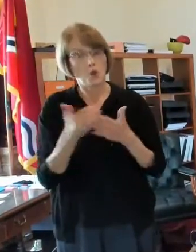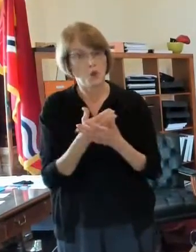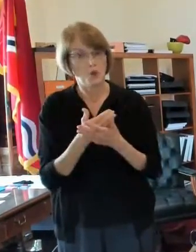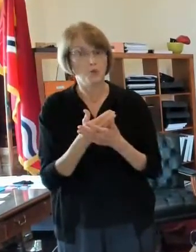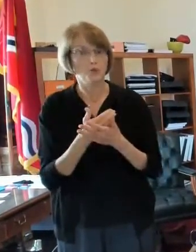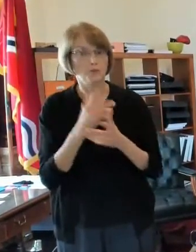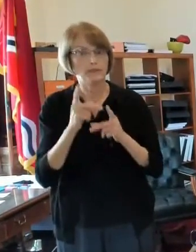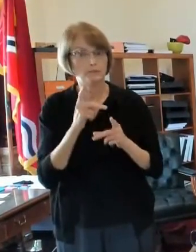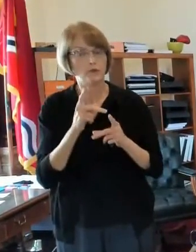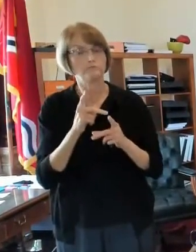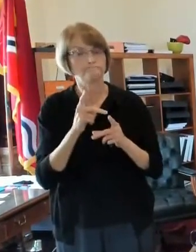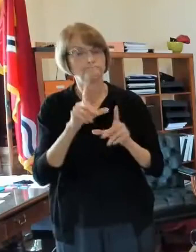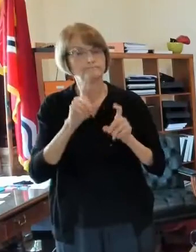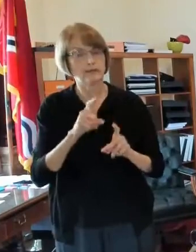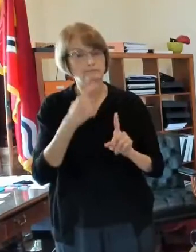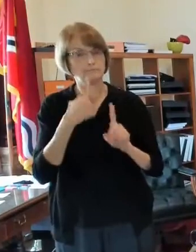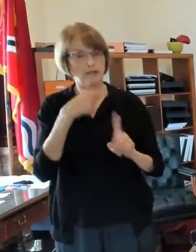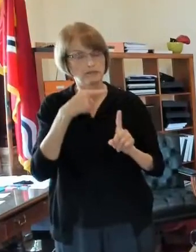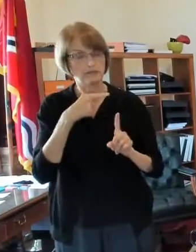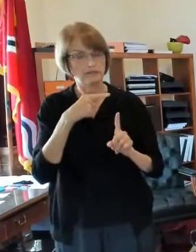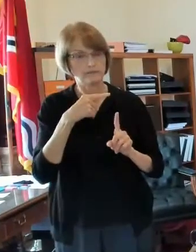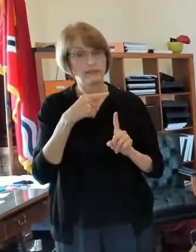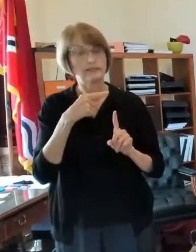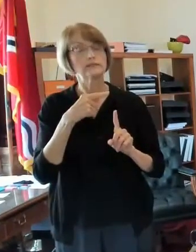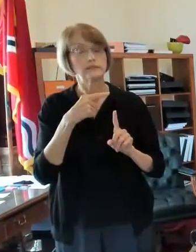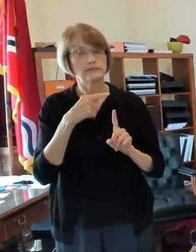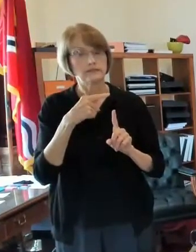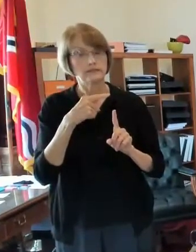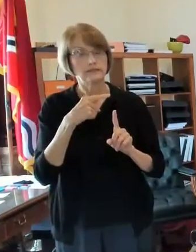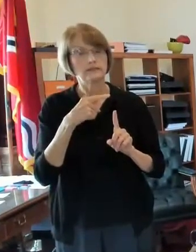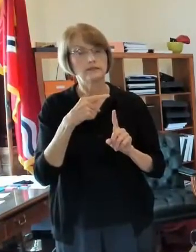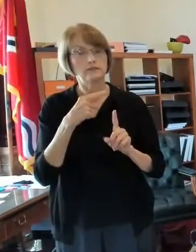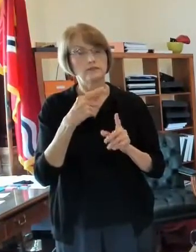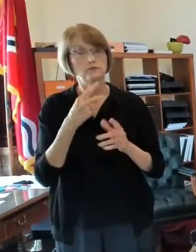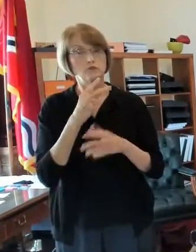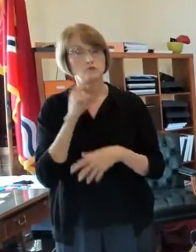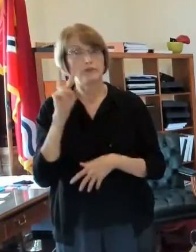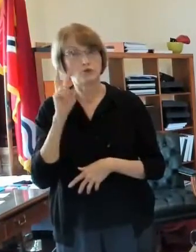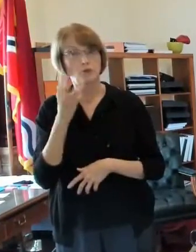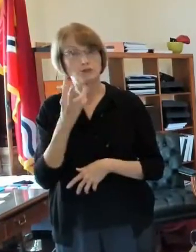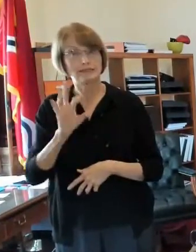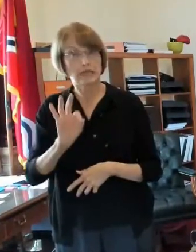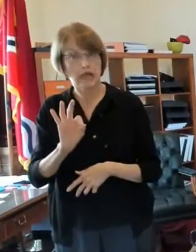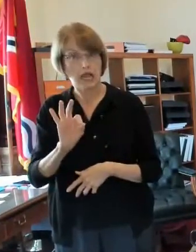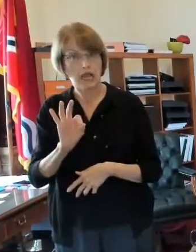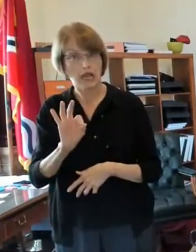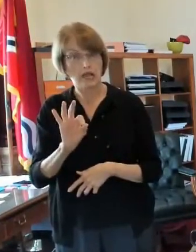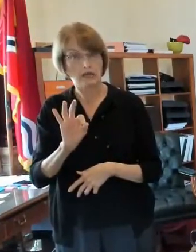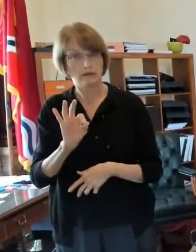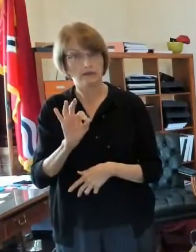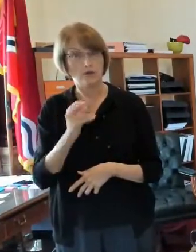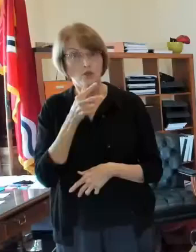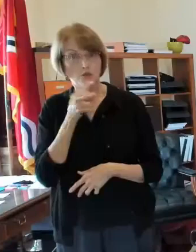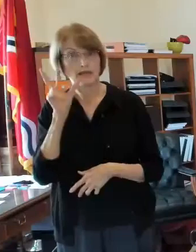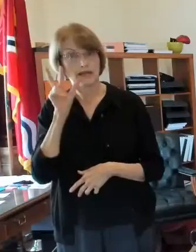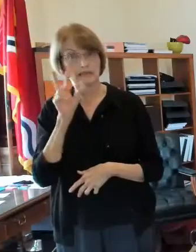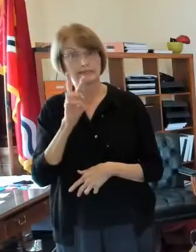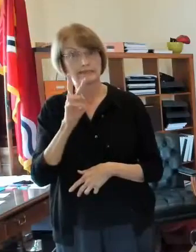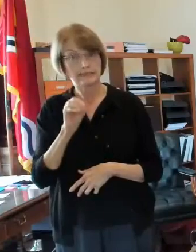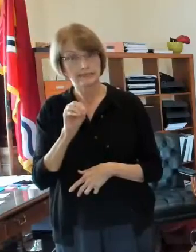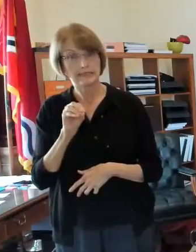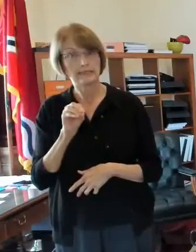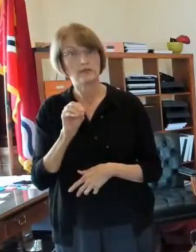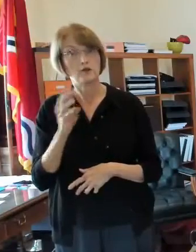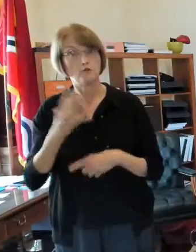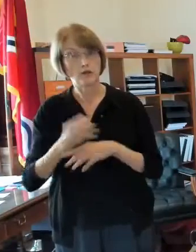the day before this is in the city of St. Louis we had 69 60 35 so